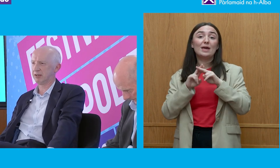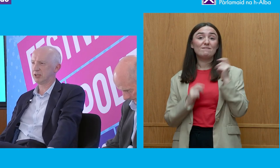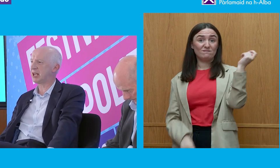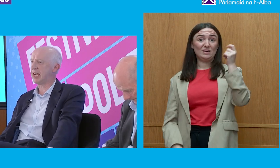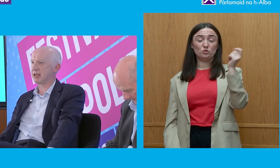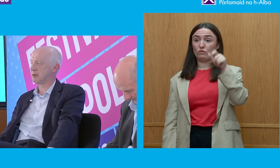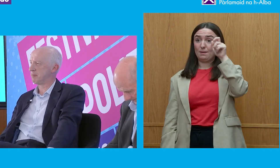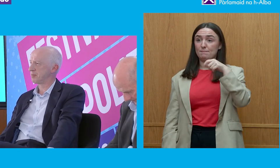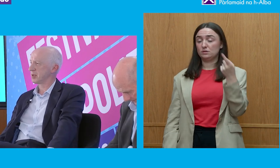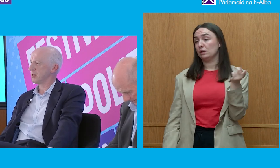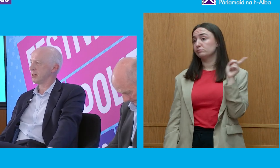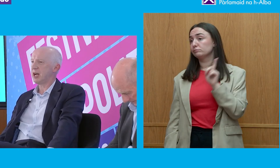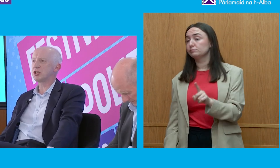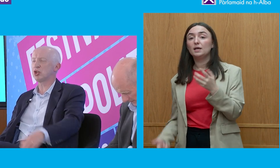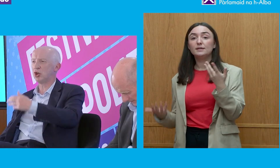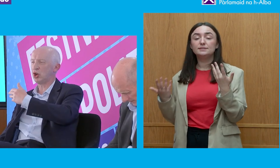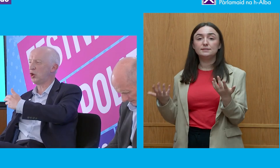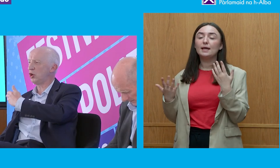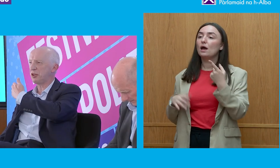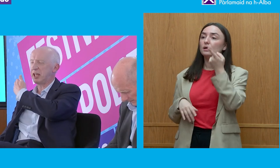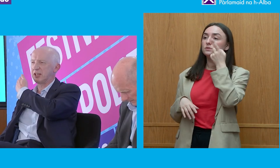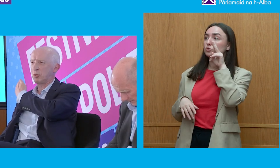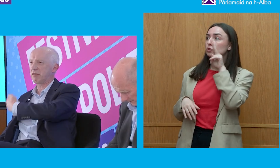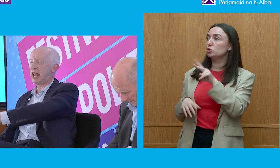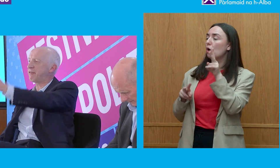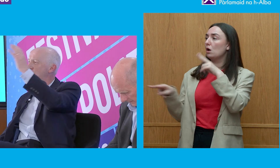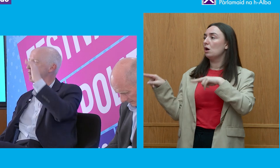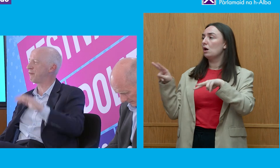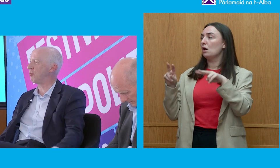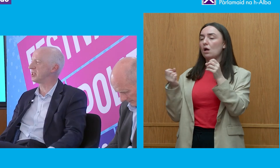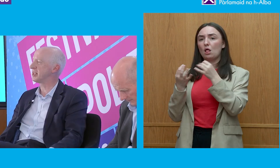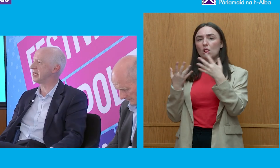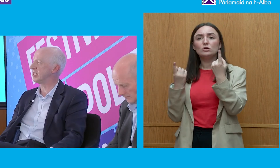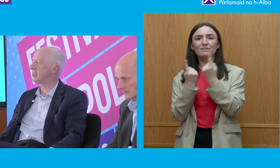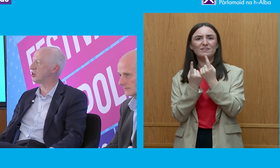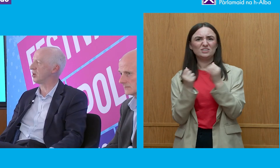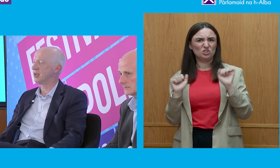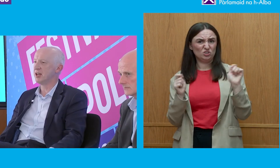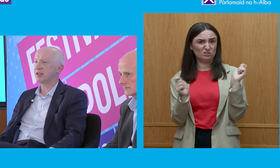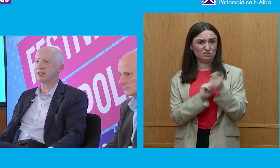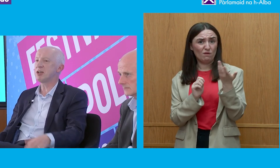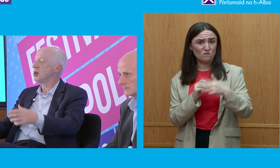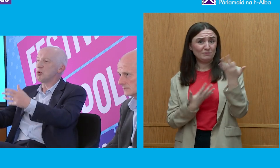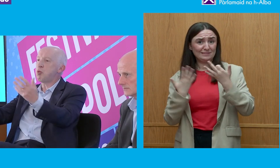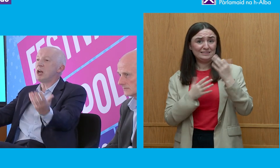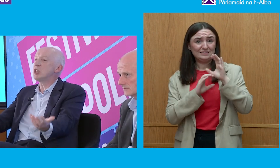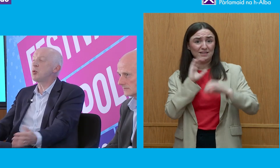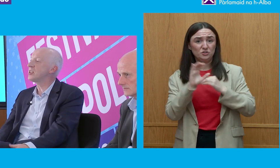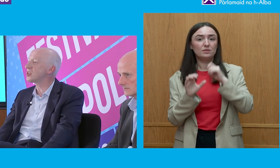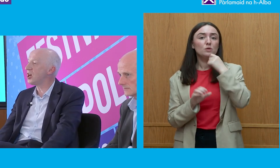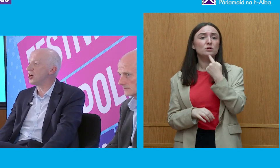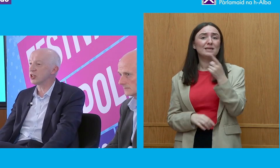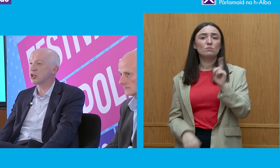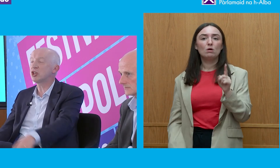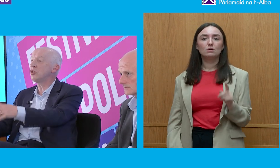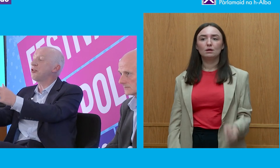back today and saw all the things that we've left unreformed since the 19th century they'd say why did